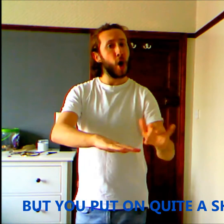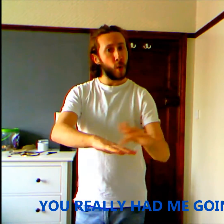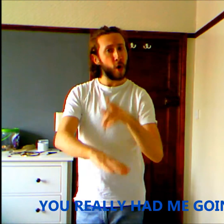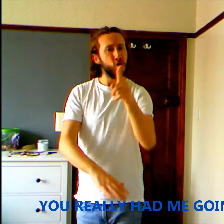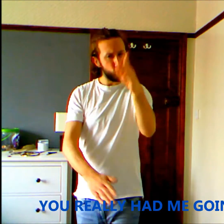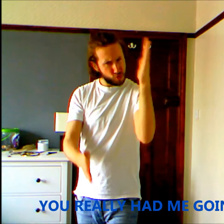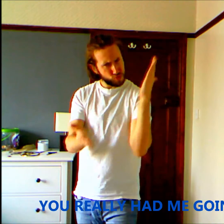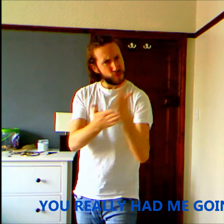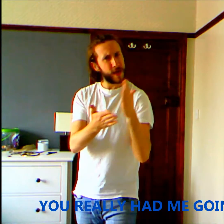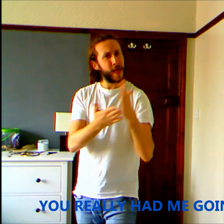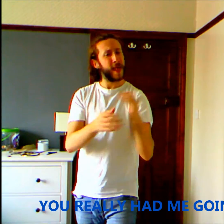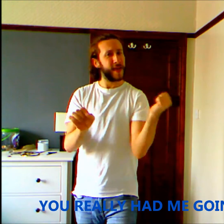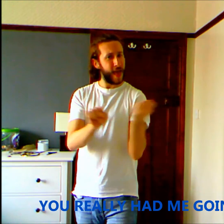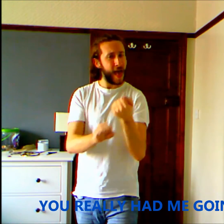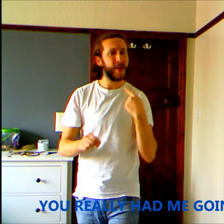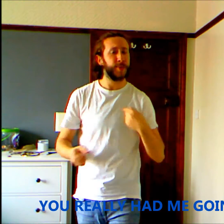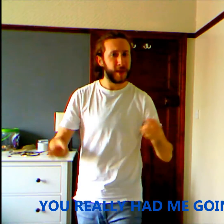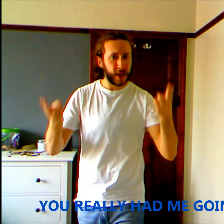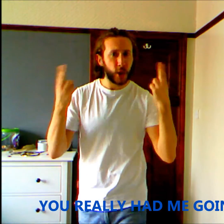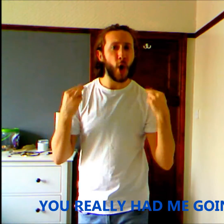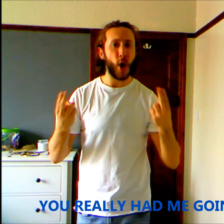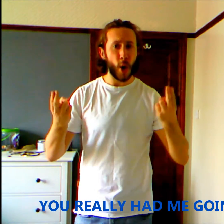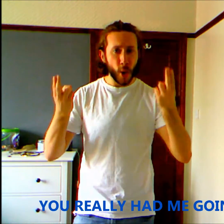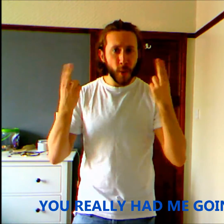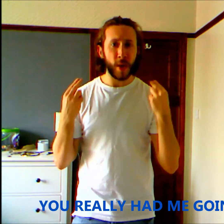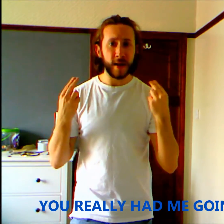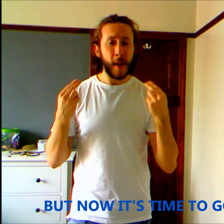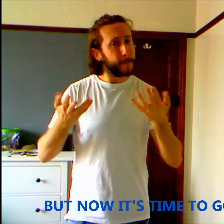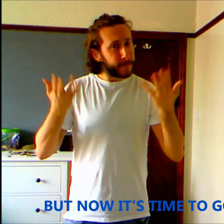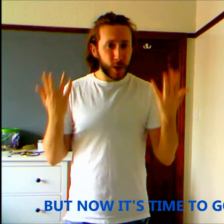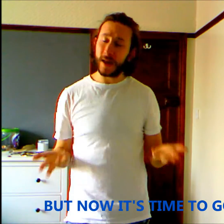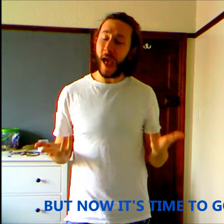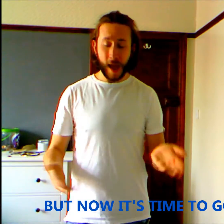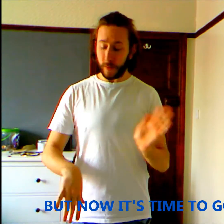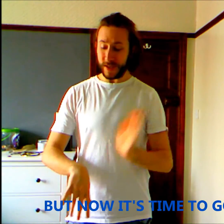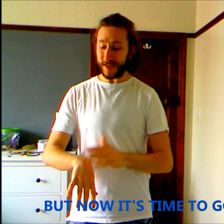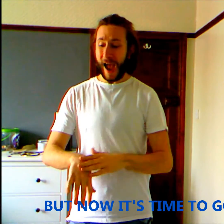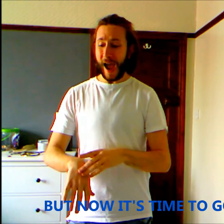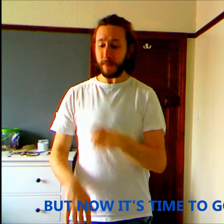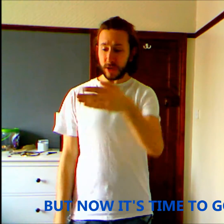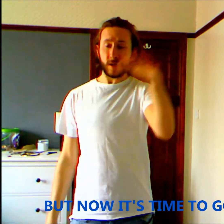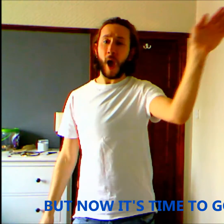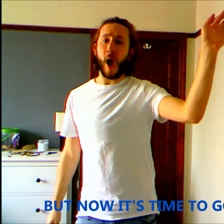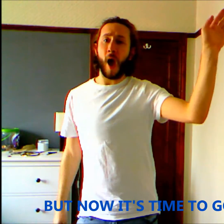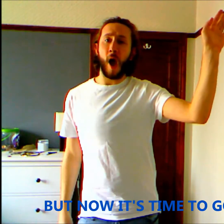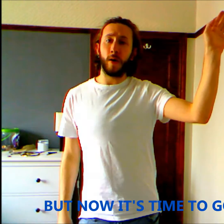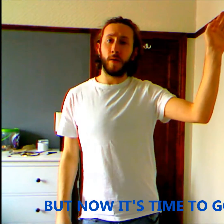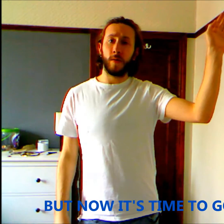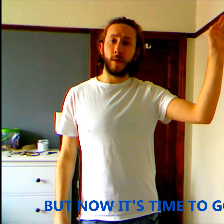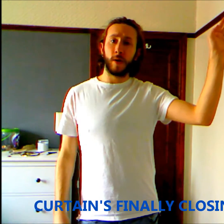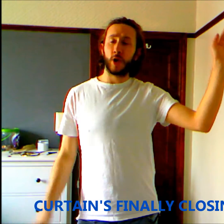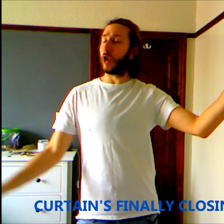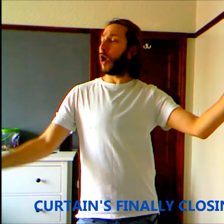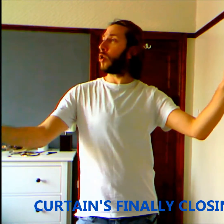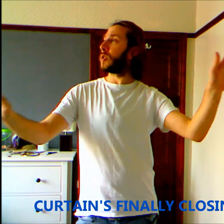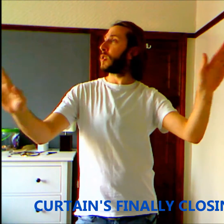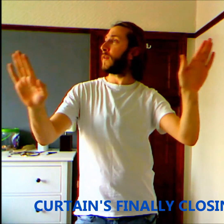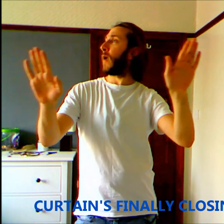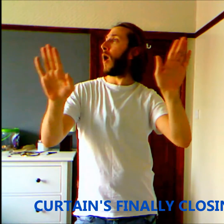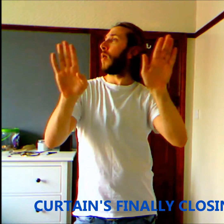Really had me going Now it's time to go Curtains finally